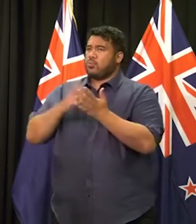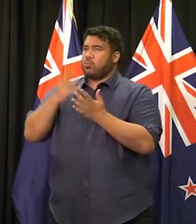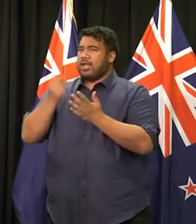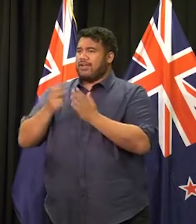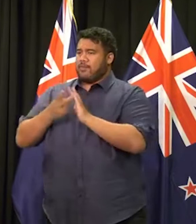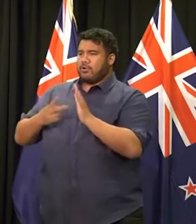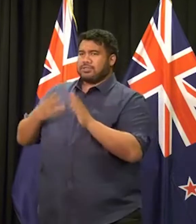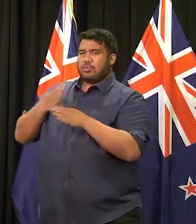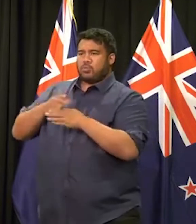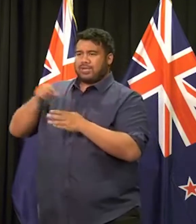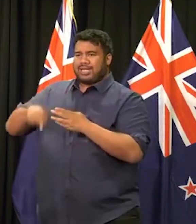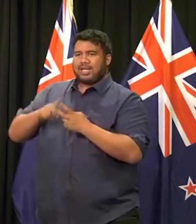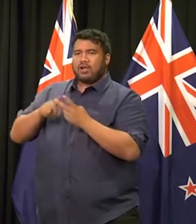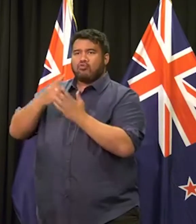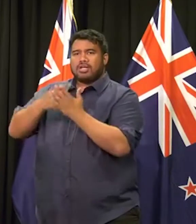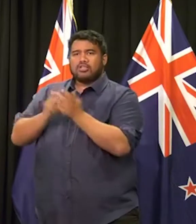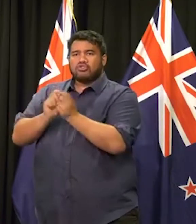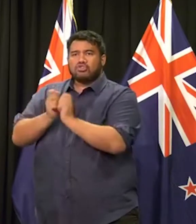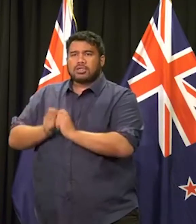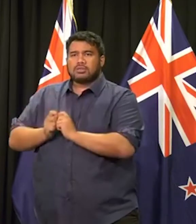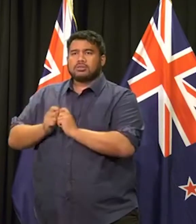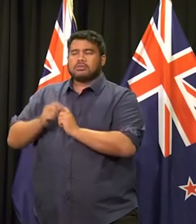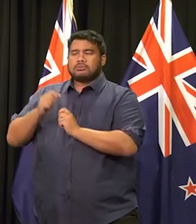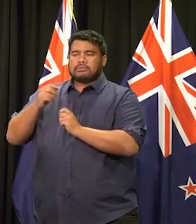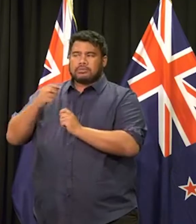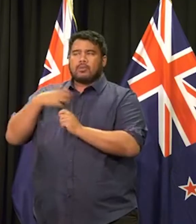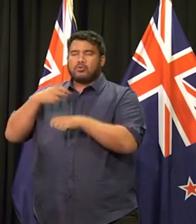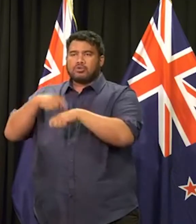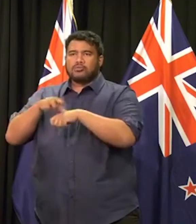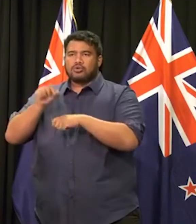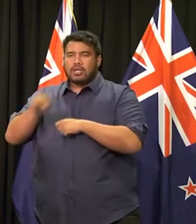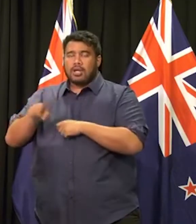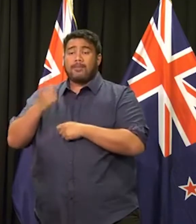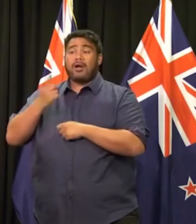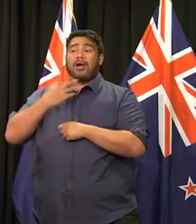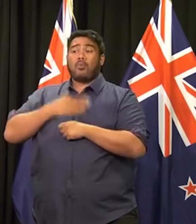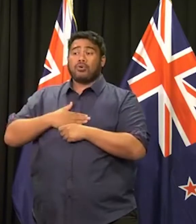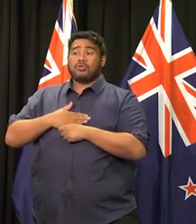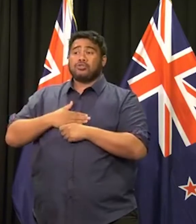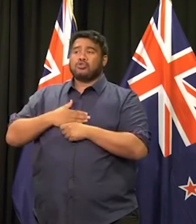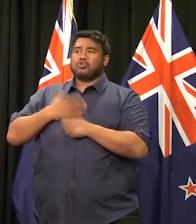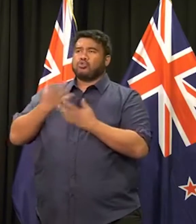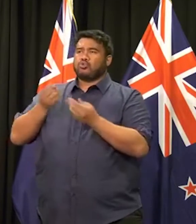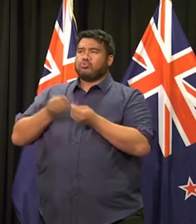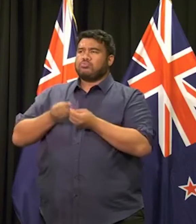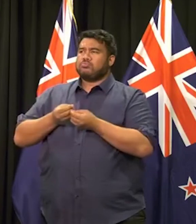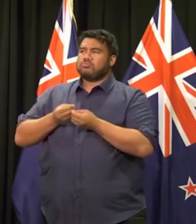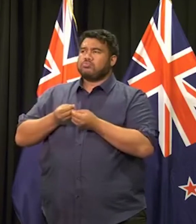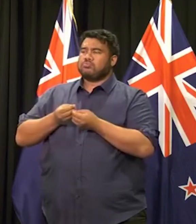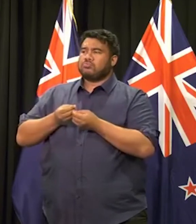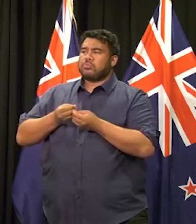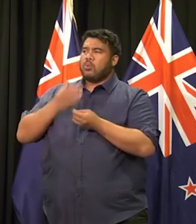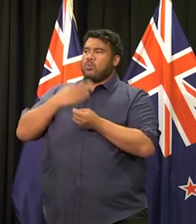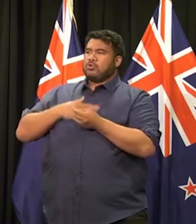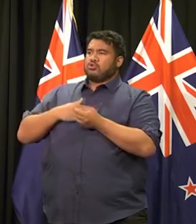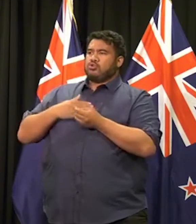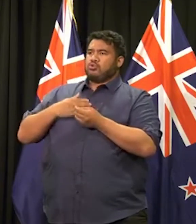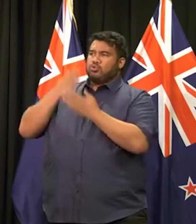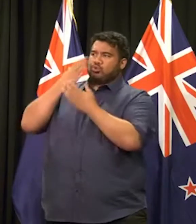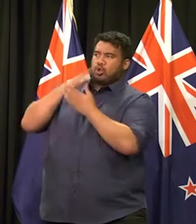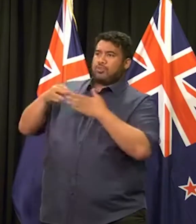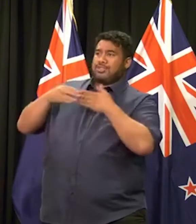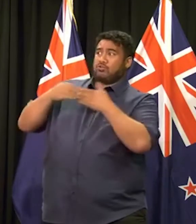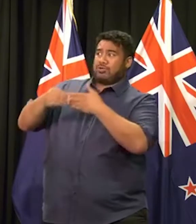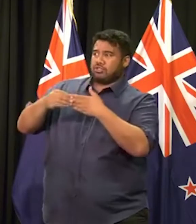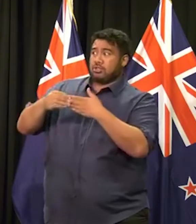regulatory changes still obviously take time, but I'm looking to provide a very clear steer and direction